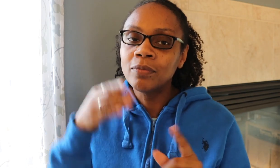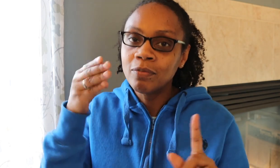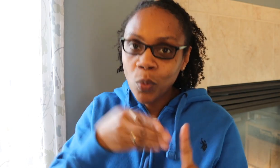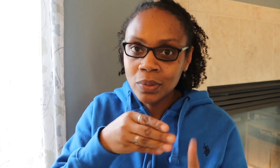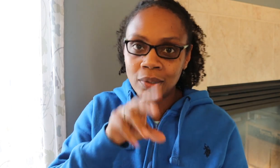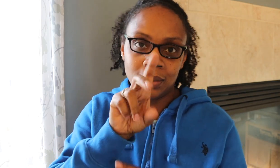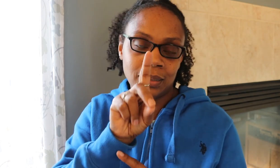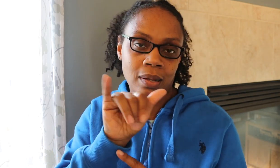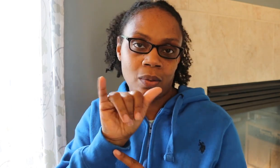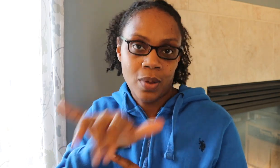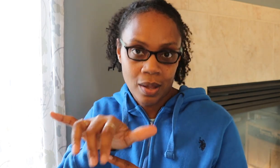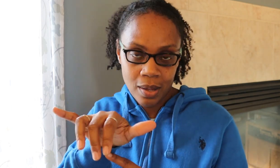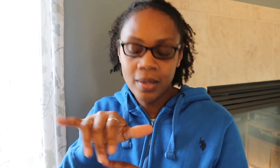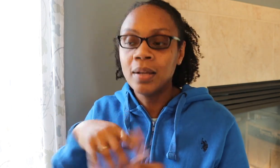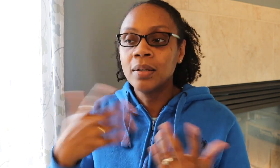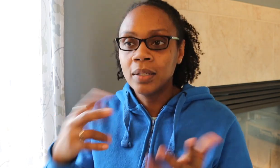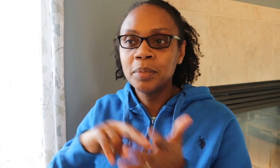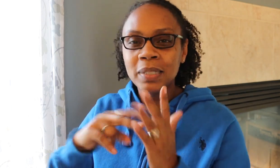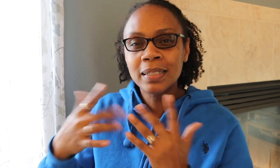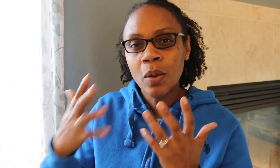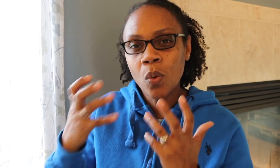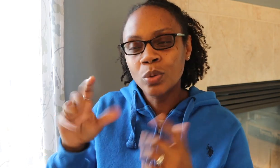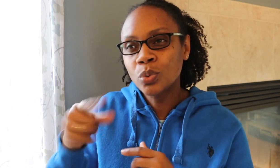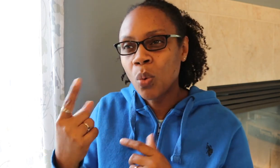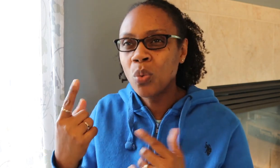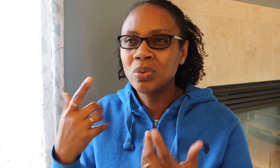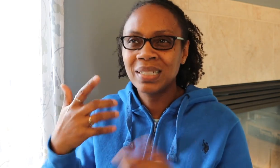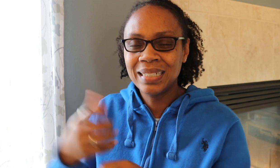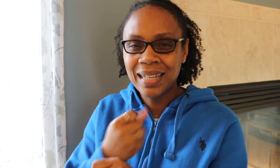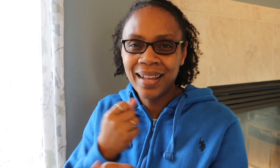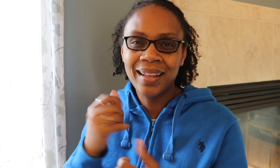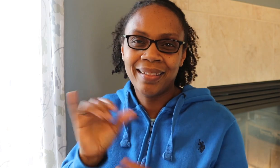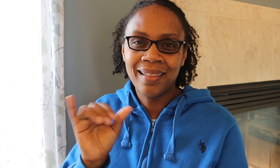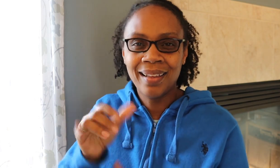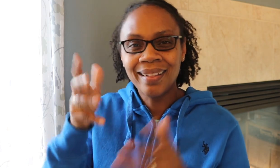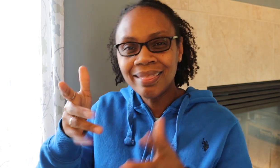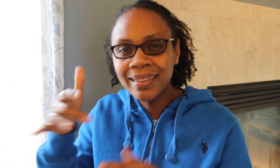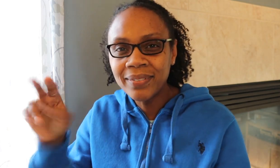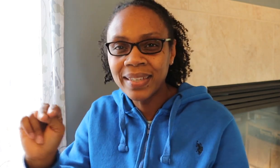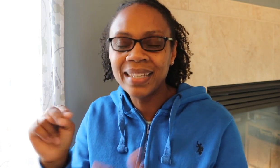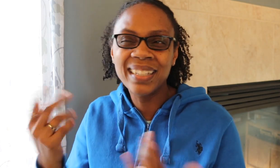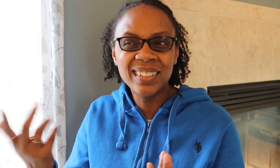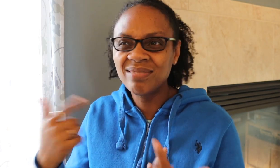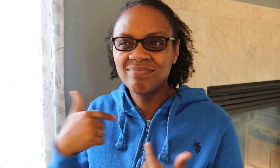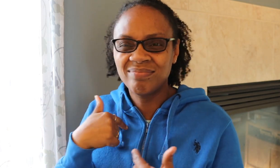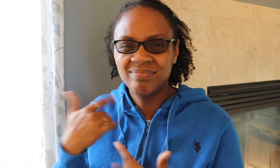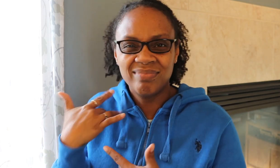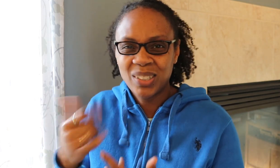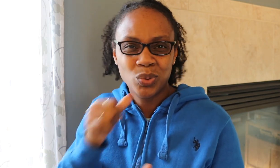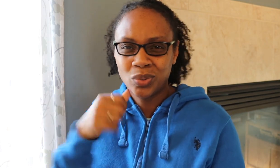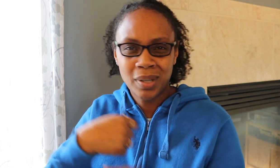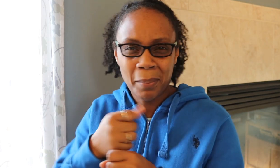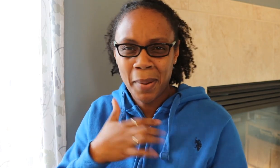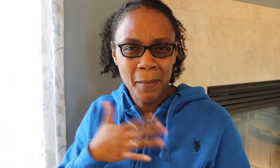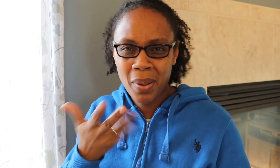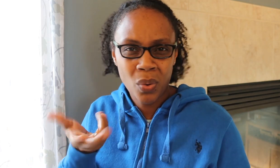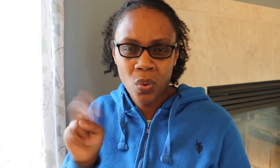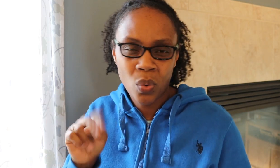was doing and try to focus on doing DIY stuff again. But I really like to get stuff like leave-ins because I